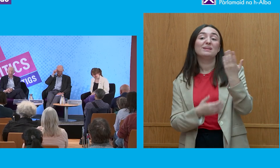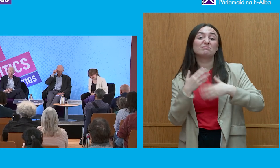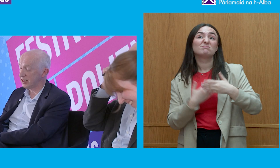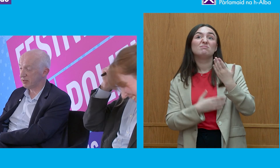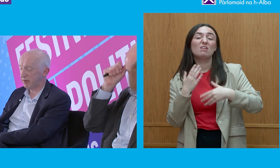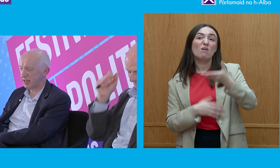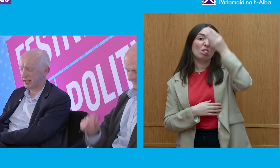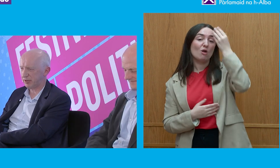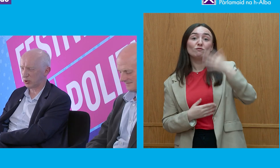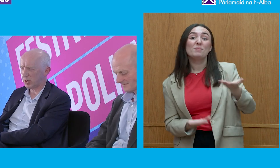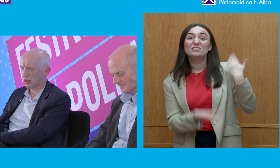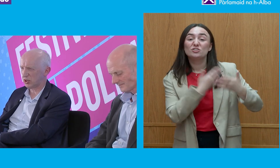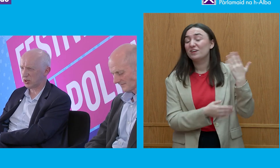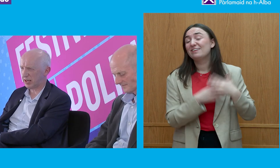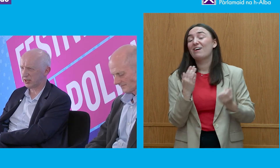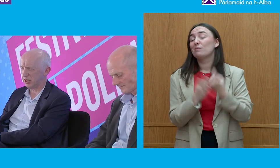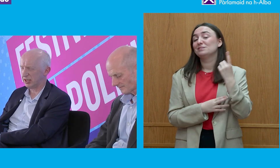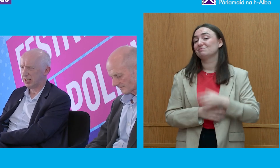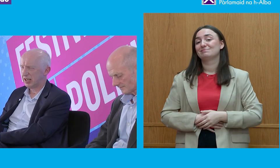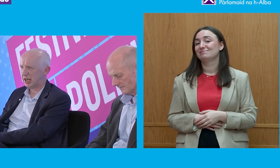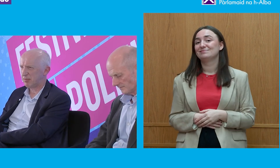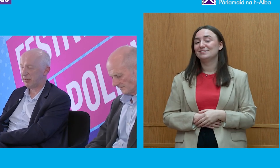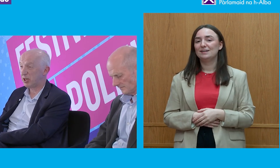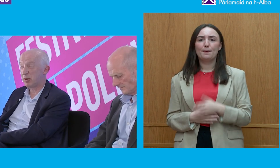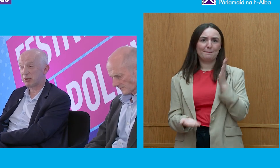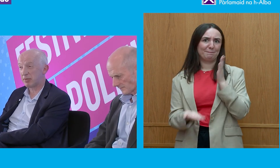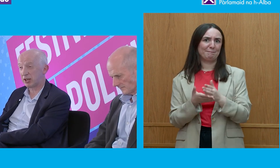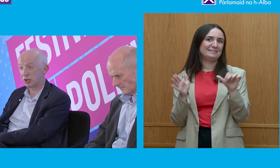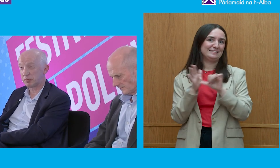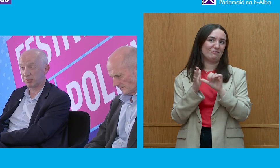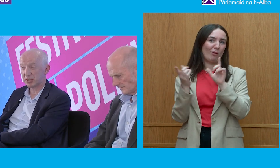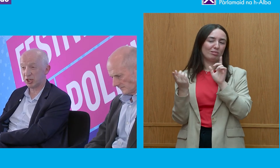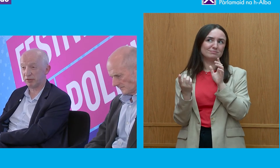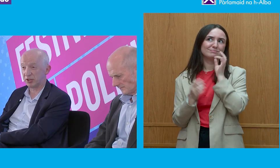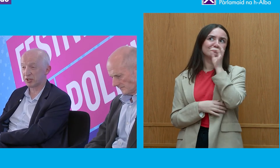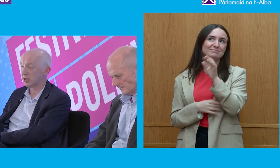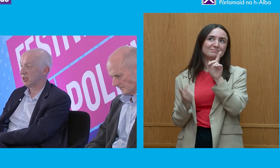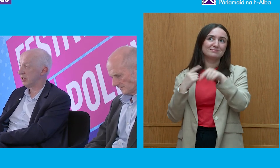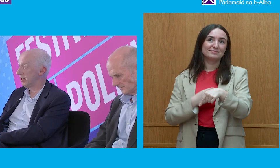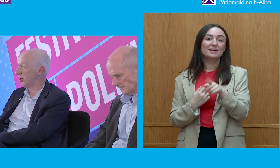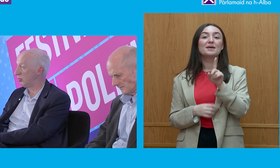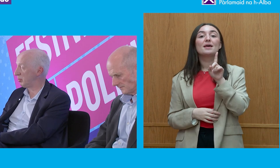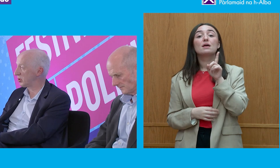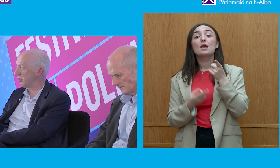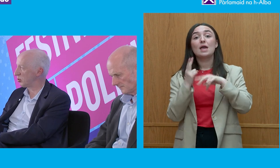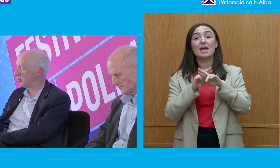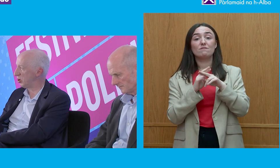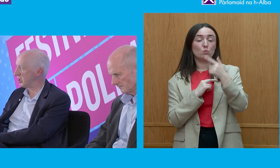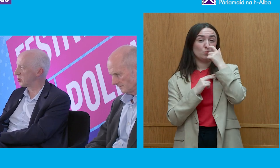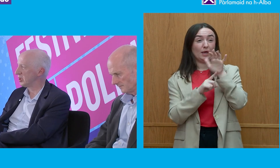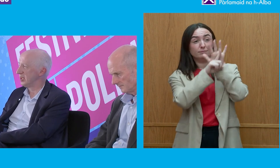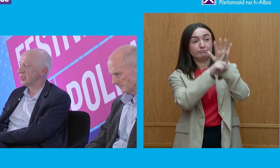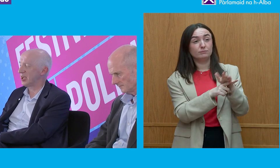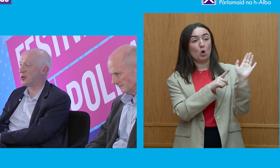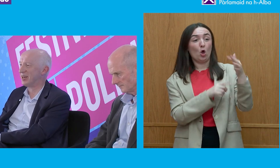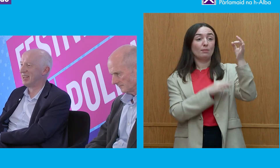It's a very difficult question to answer. If we knew how to make honest public servants, all public servants would be